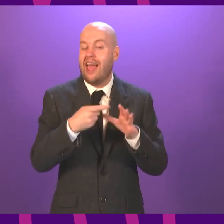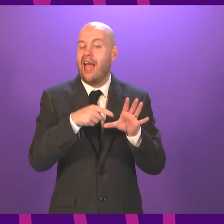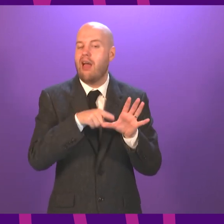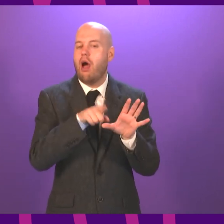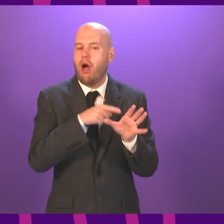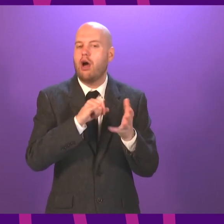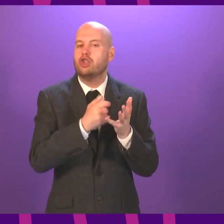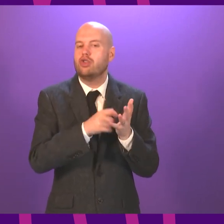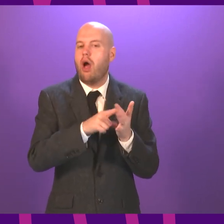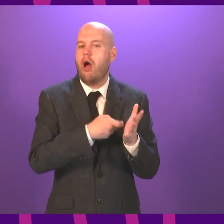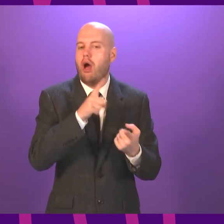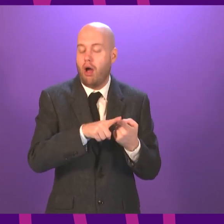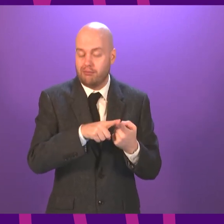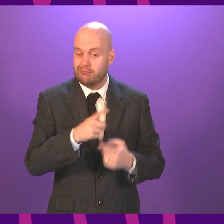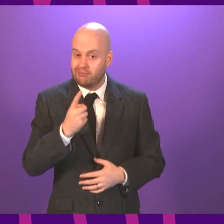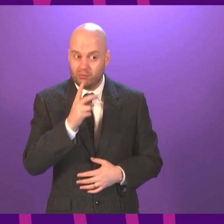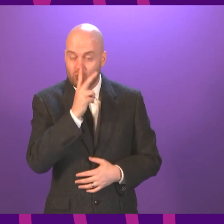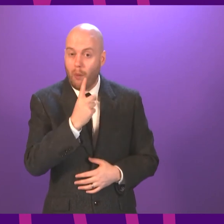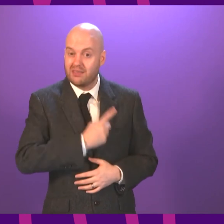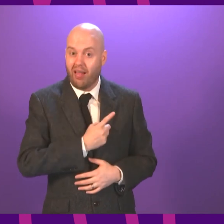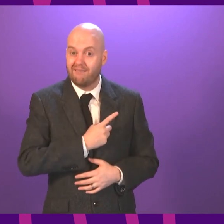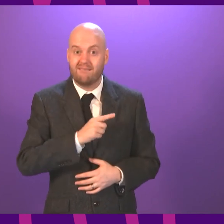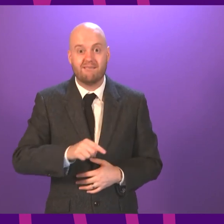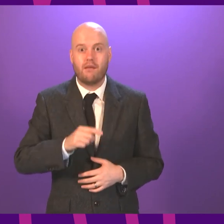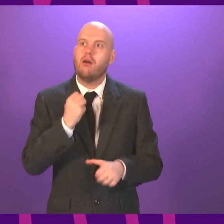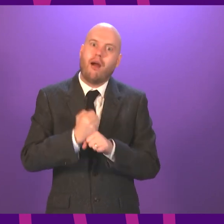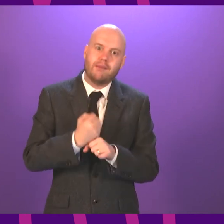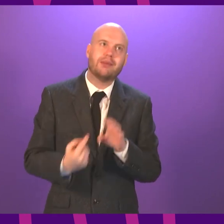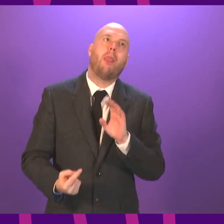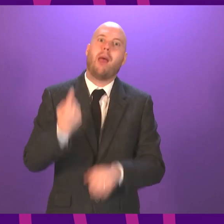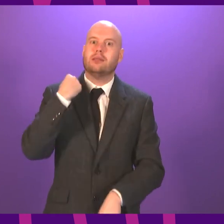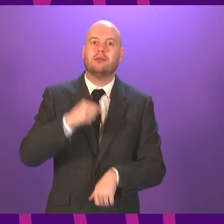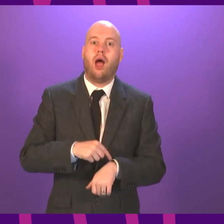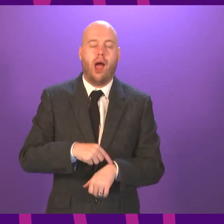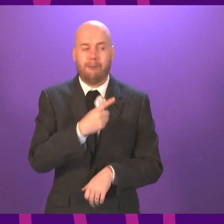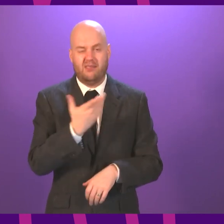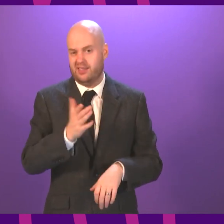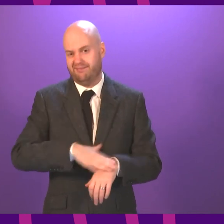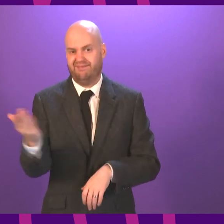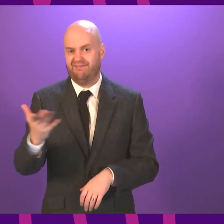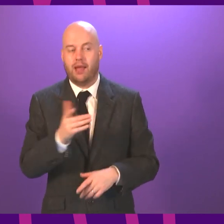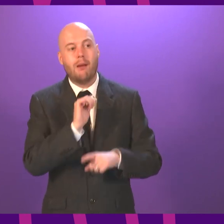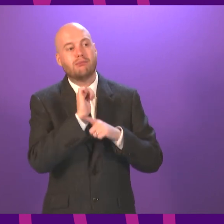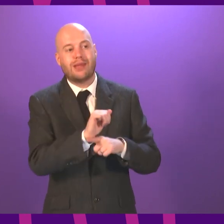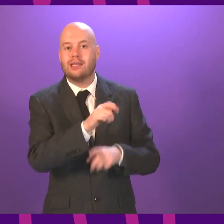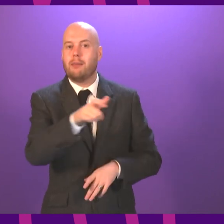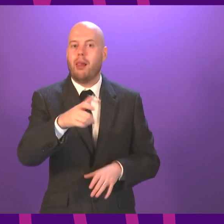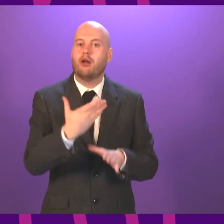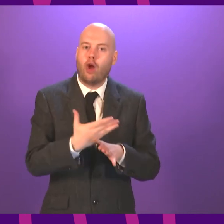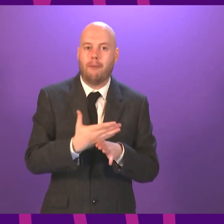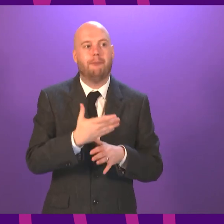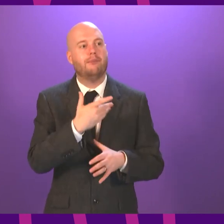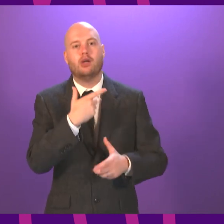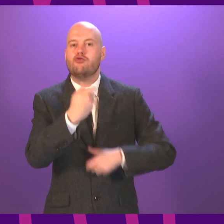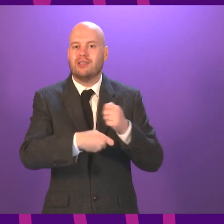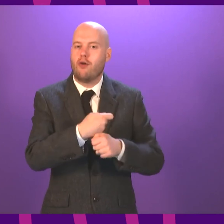communities when a government did not care about protecting individuals and communities from the impact of economic transformations. We